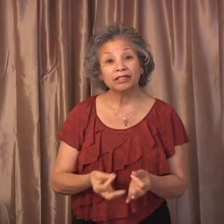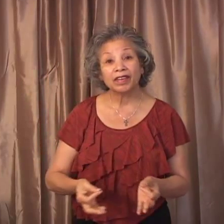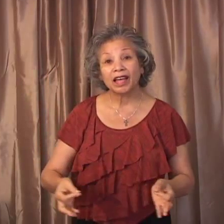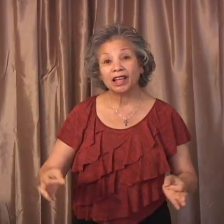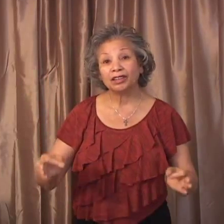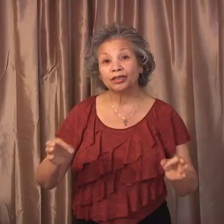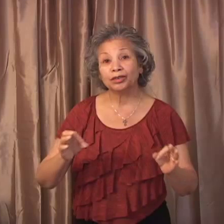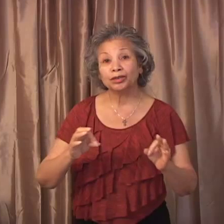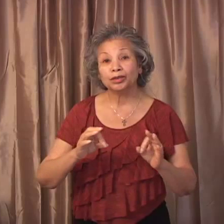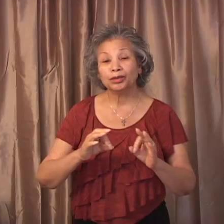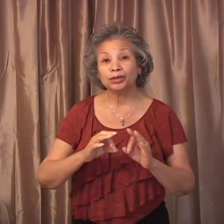value.